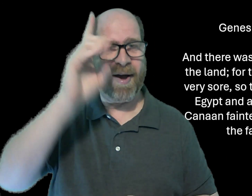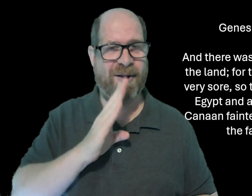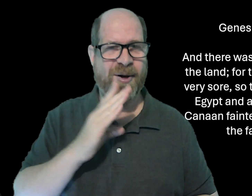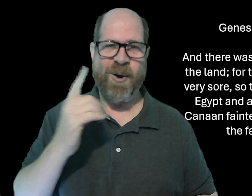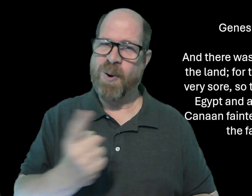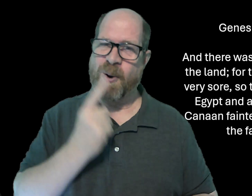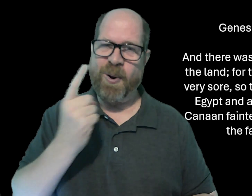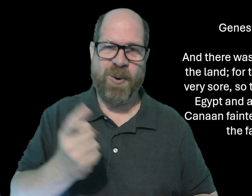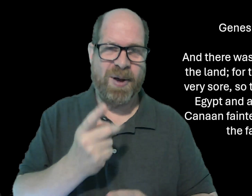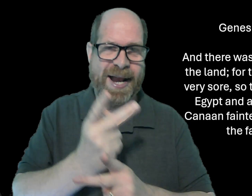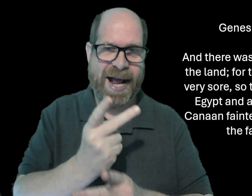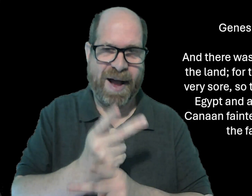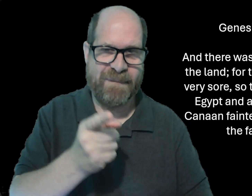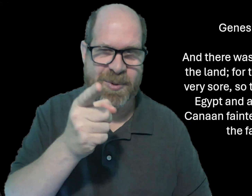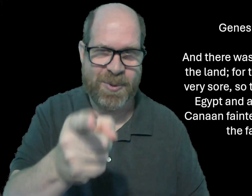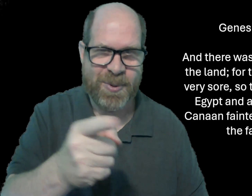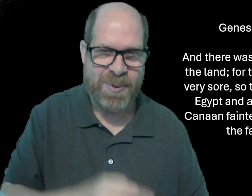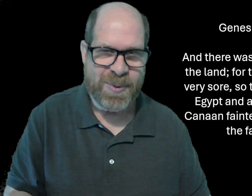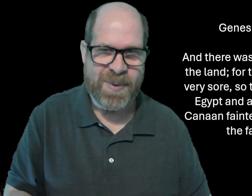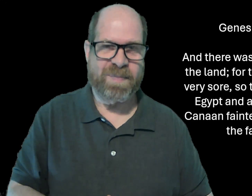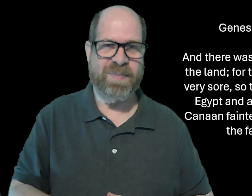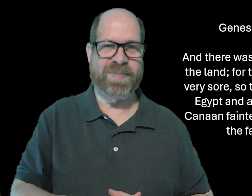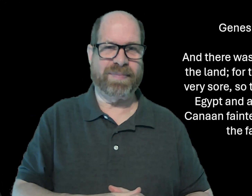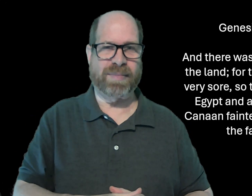Remember, God is always taking care of you.